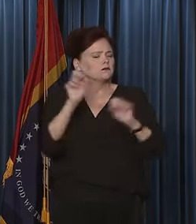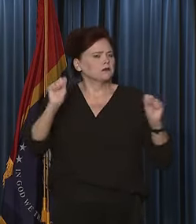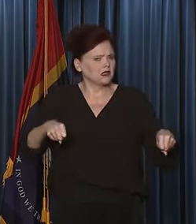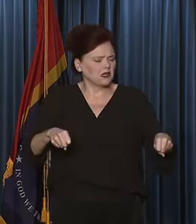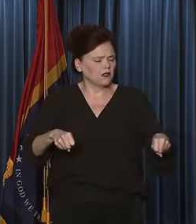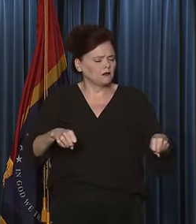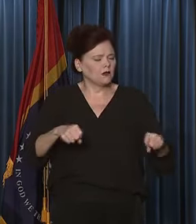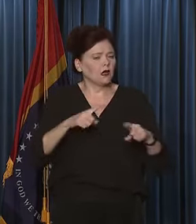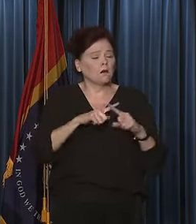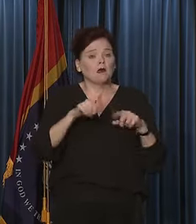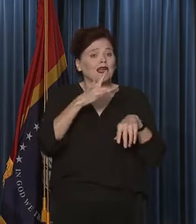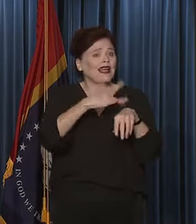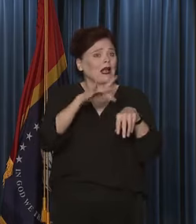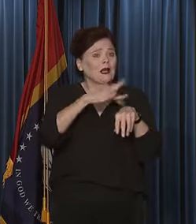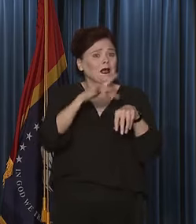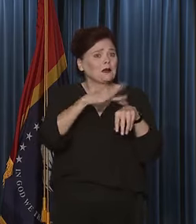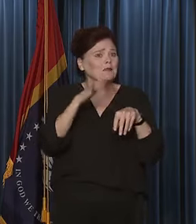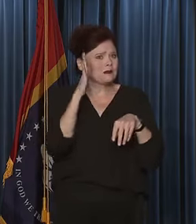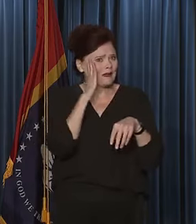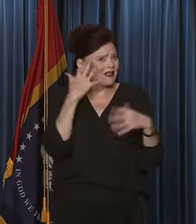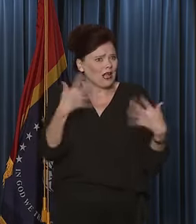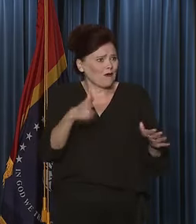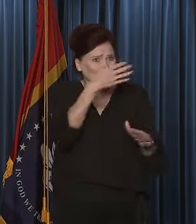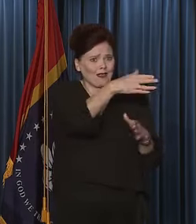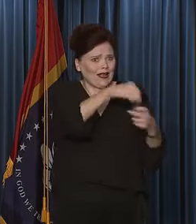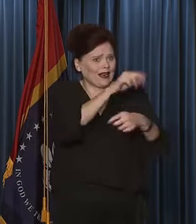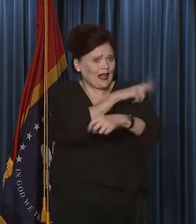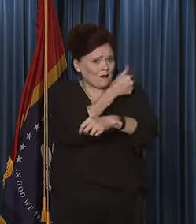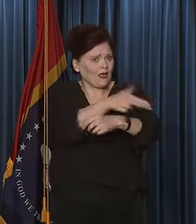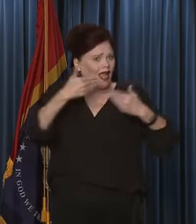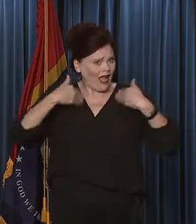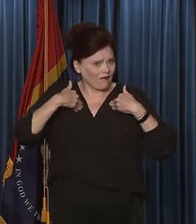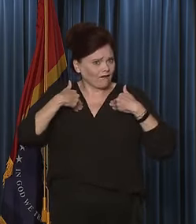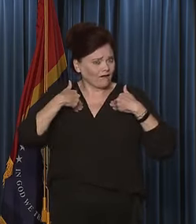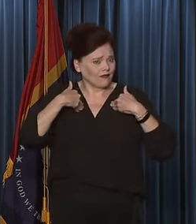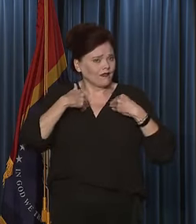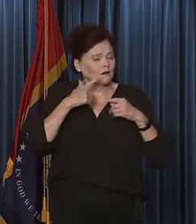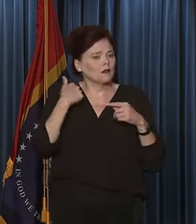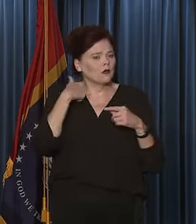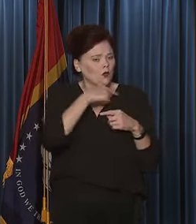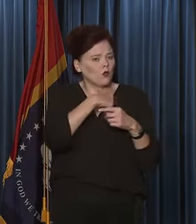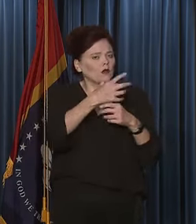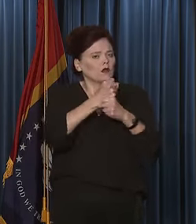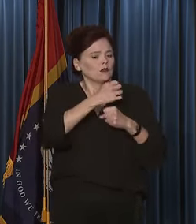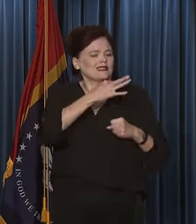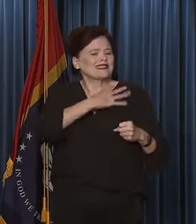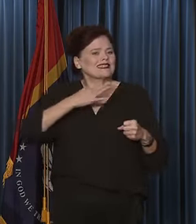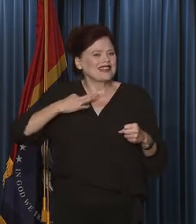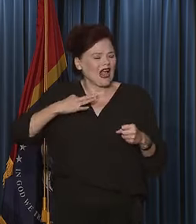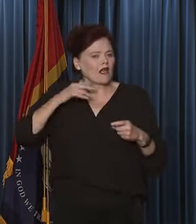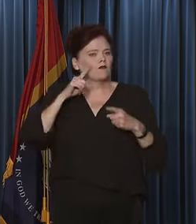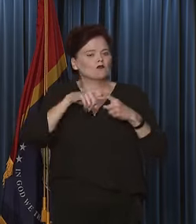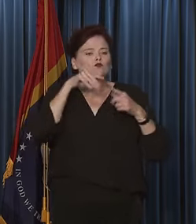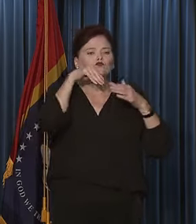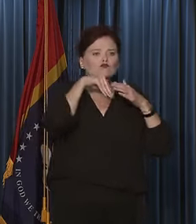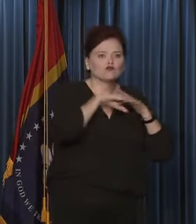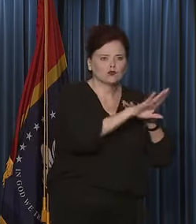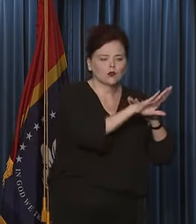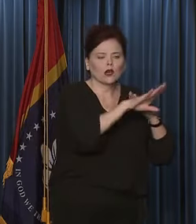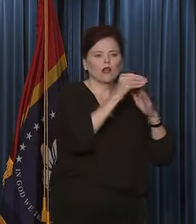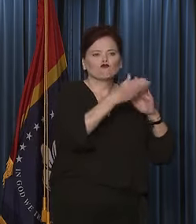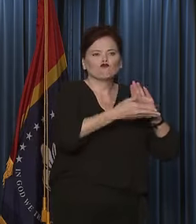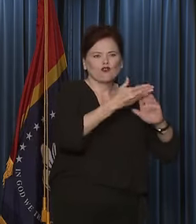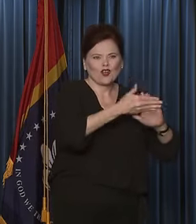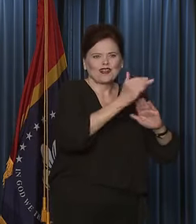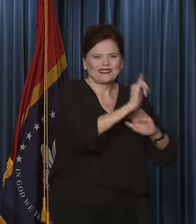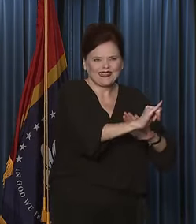we've done is empty beds are in hospitals. So we've gotten and authorized and gotten staff to go into, and you're going into an